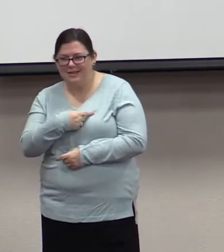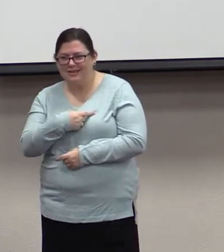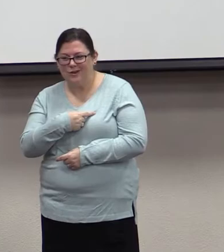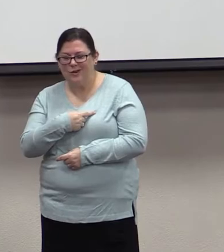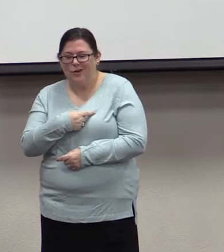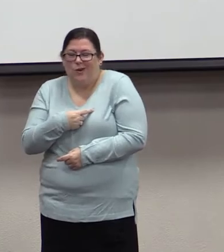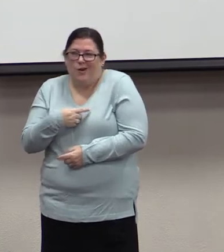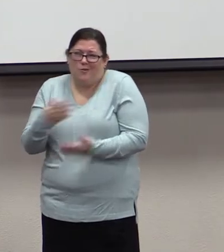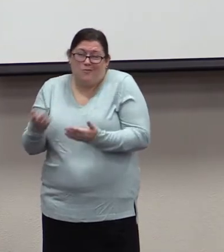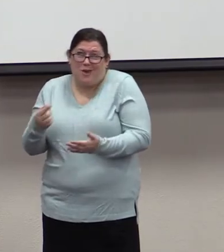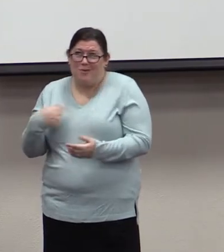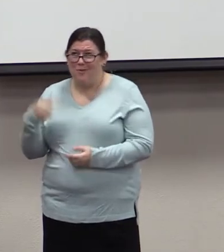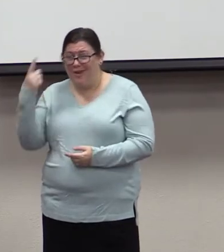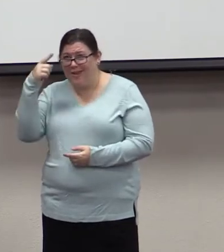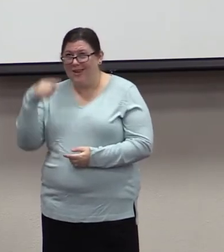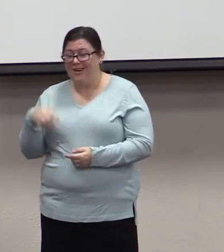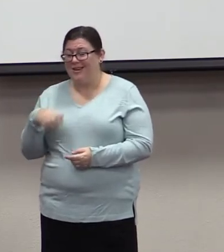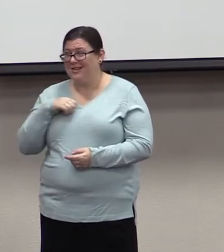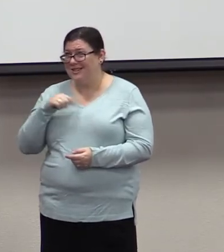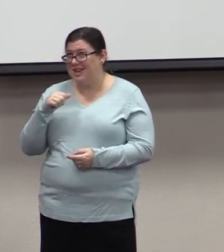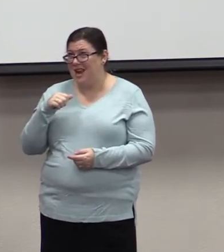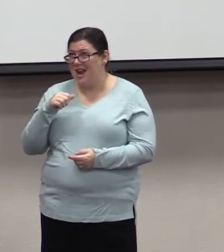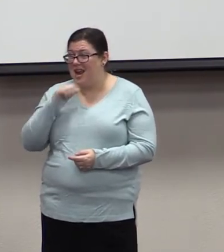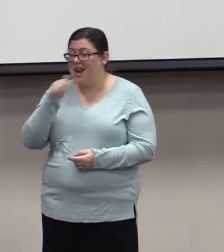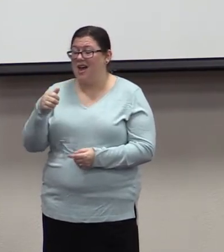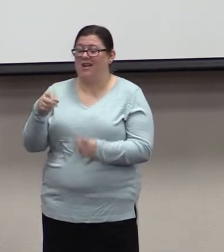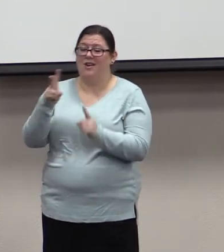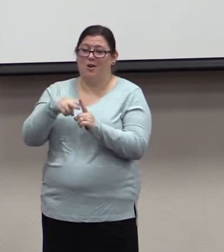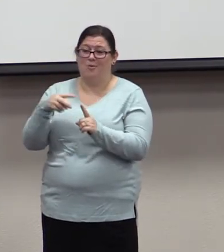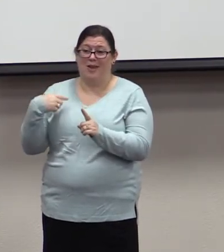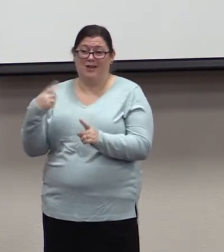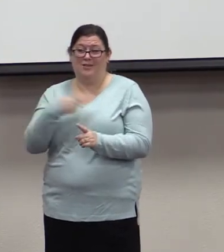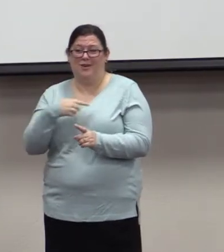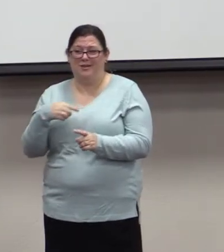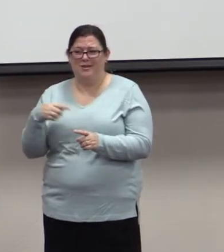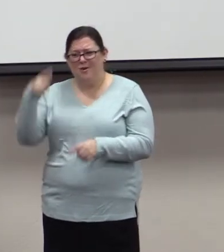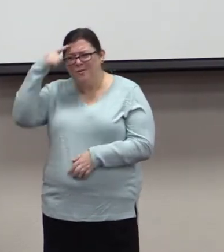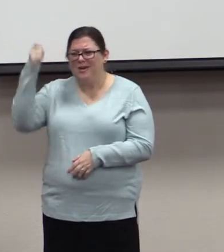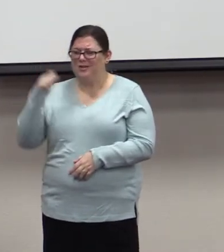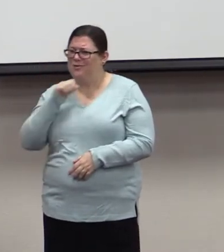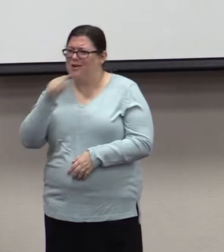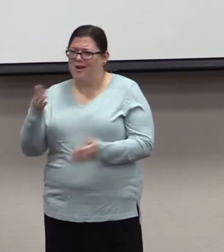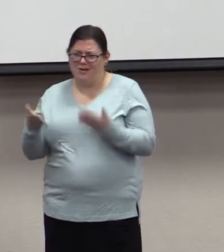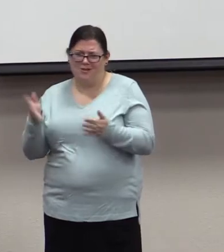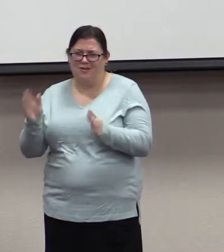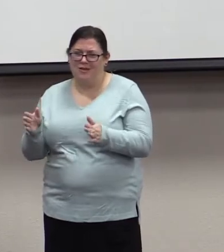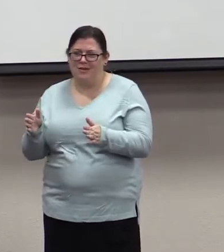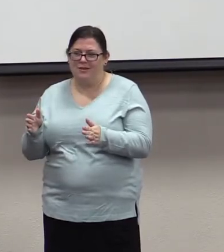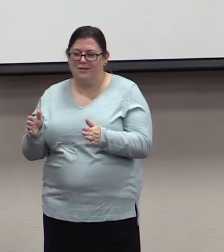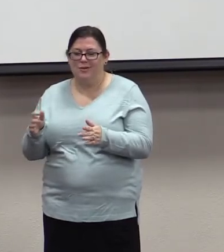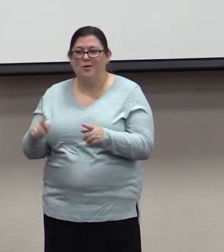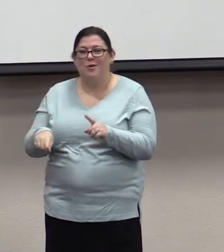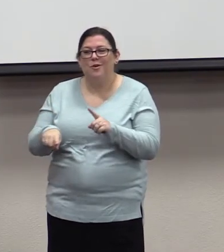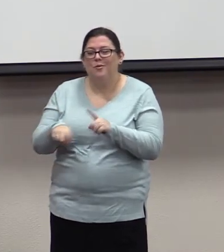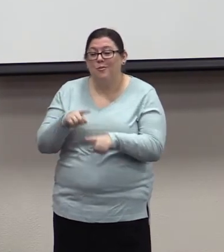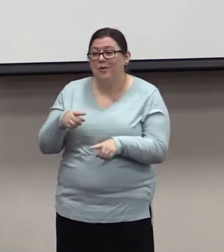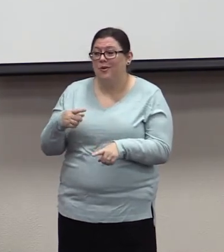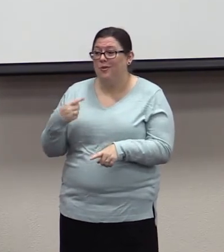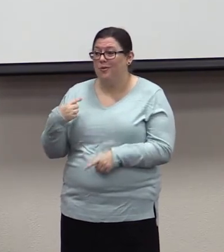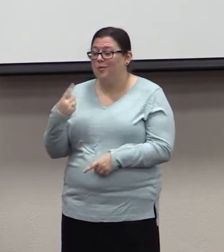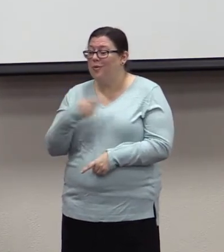we are not bondservants. But we are told over and over again to act like bondservants in humility.